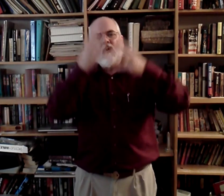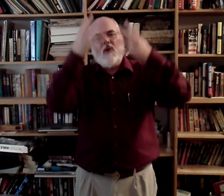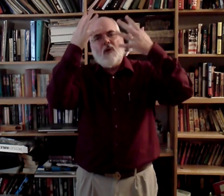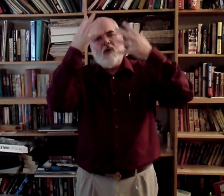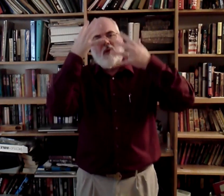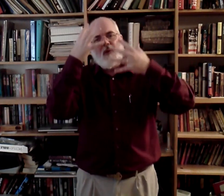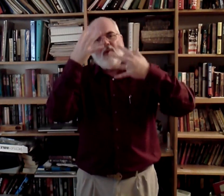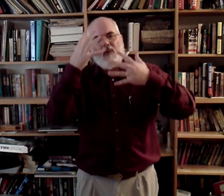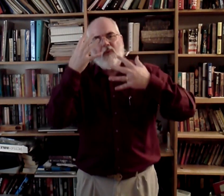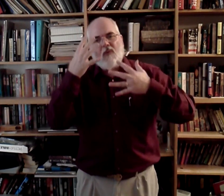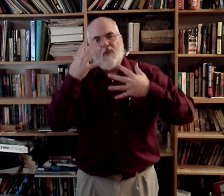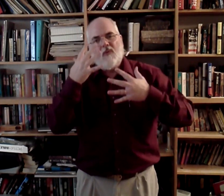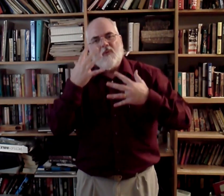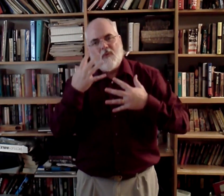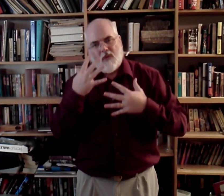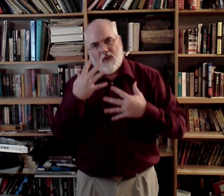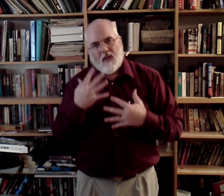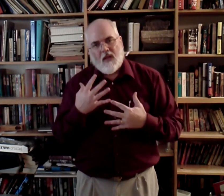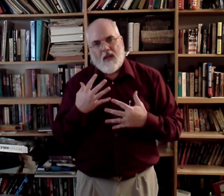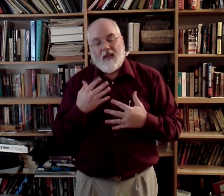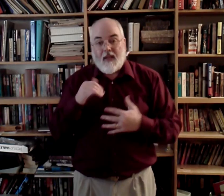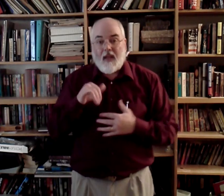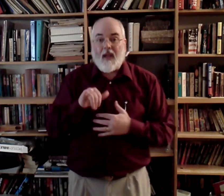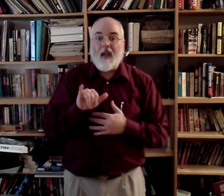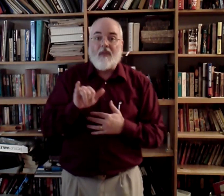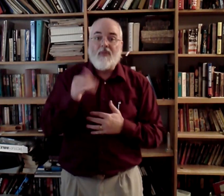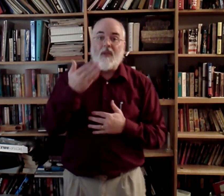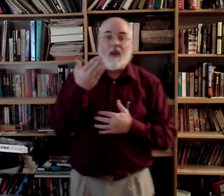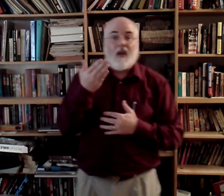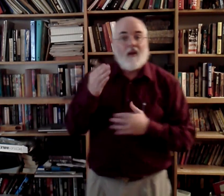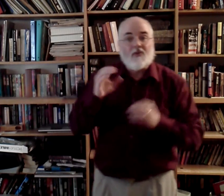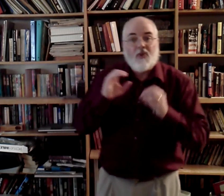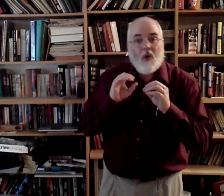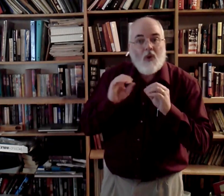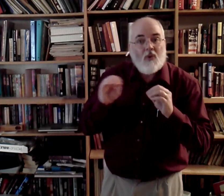woe. Yet there's no